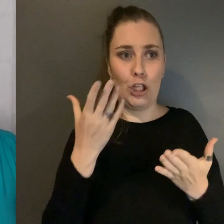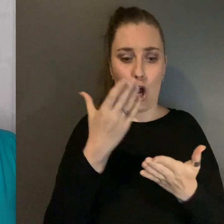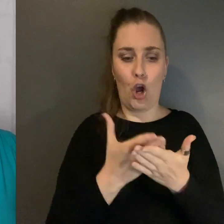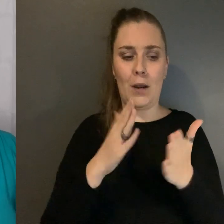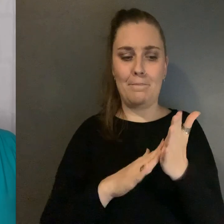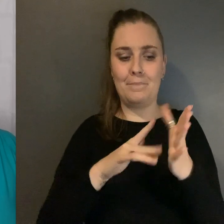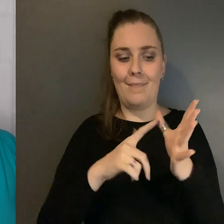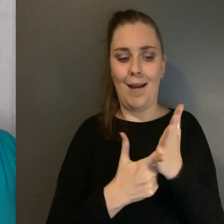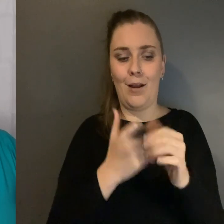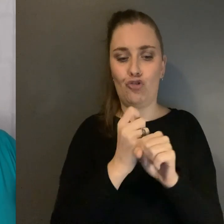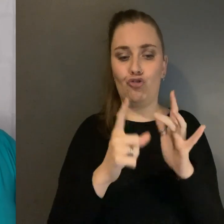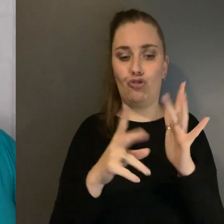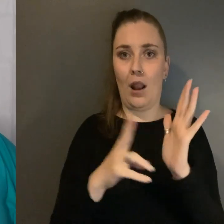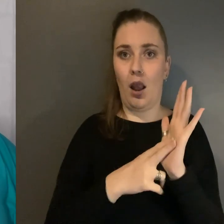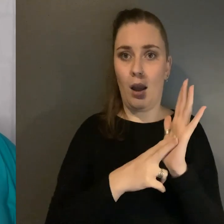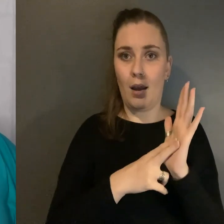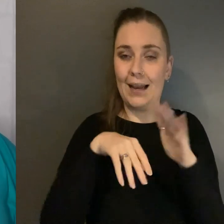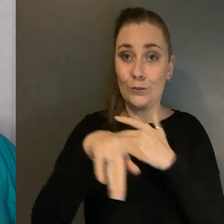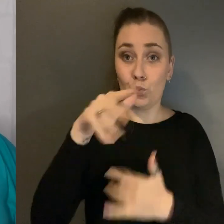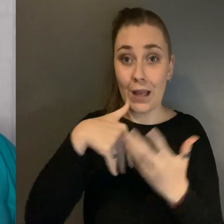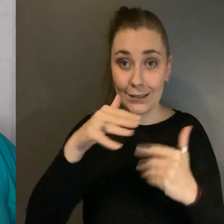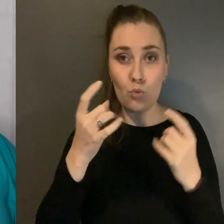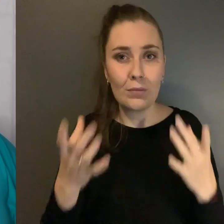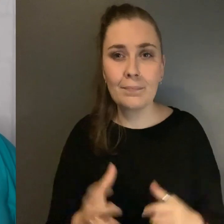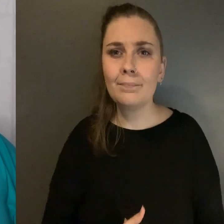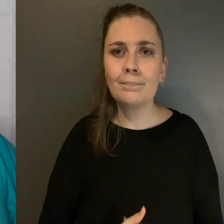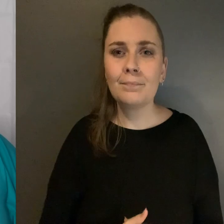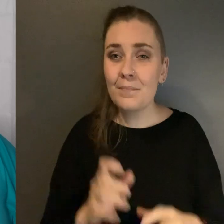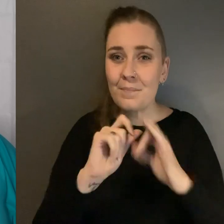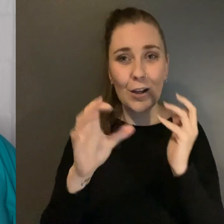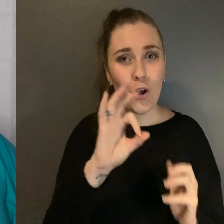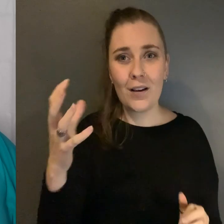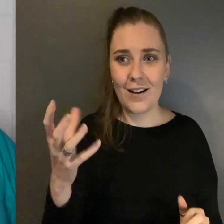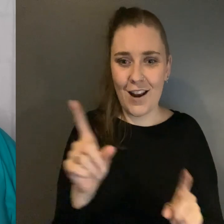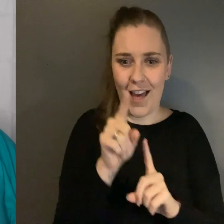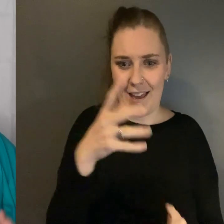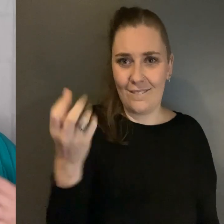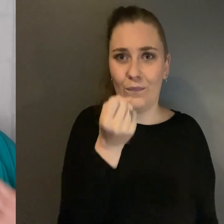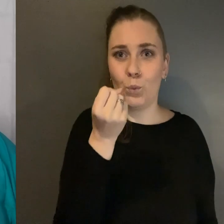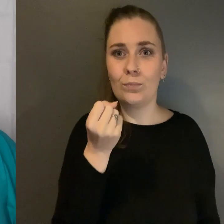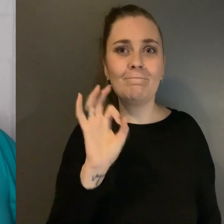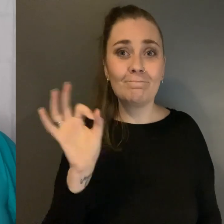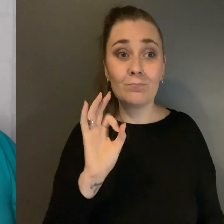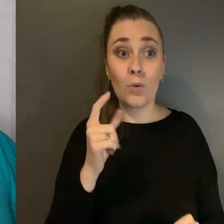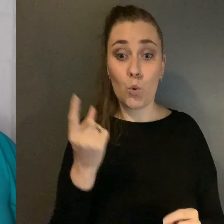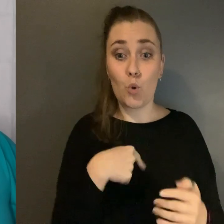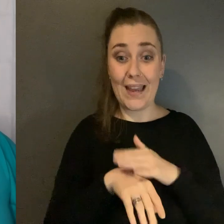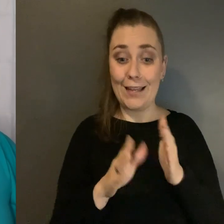of society But it doesn't have to be Those of us in progressive spaces can